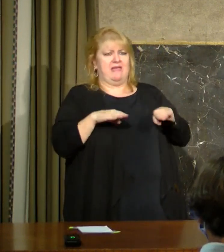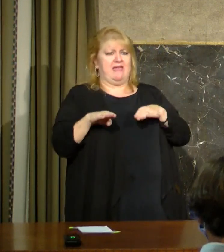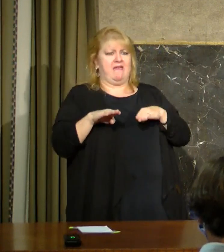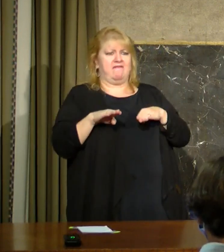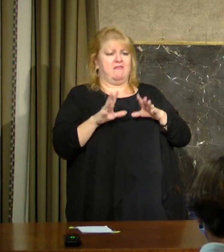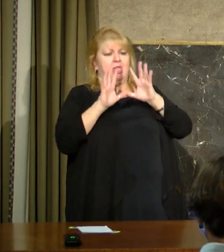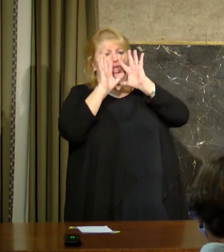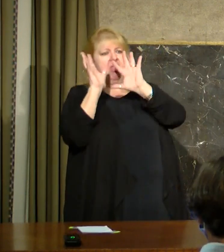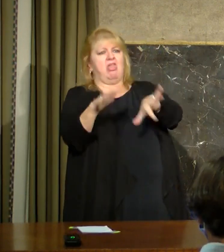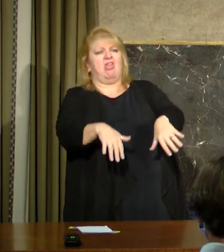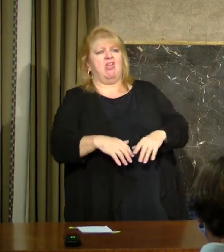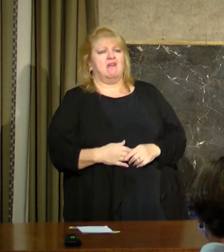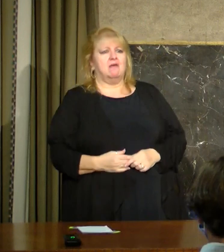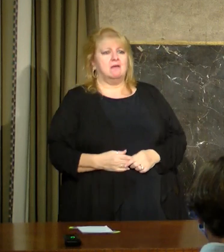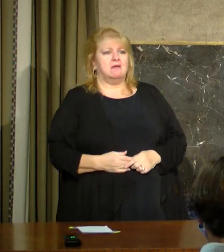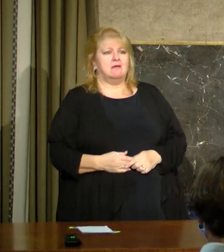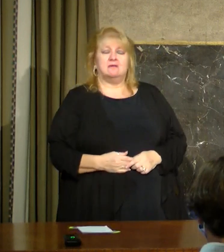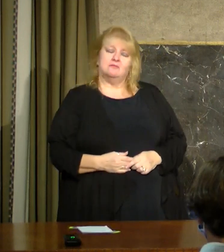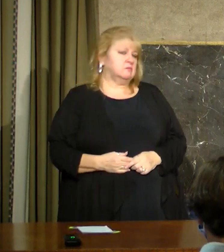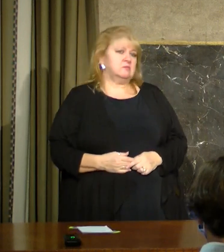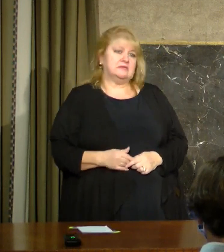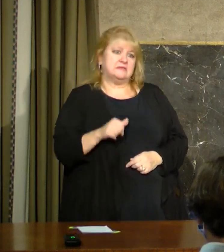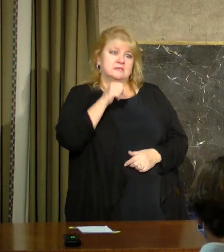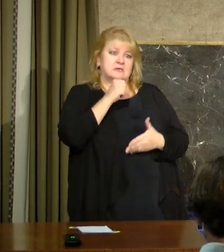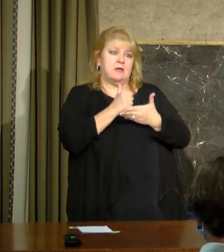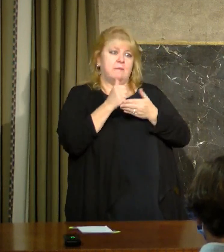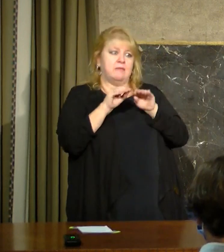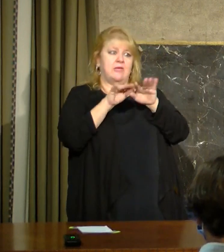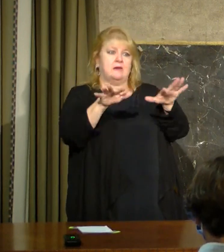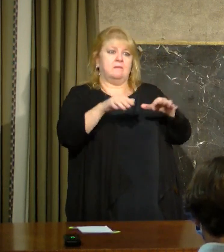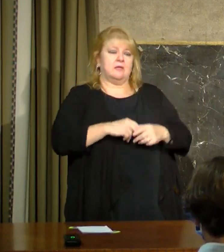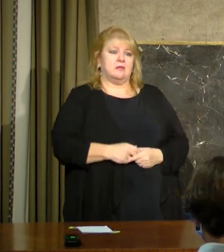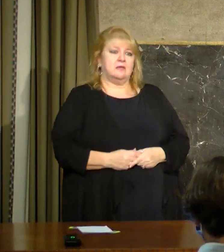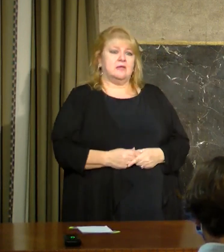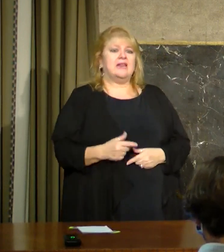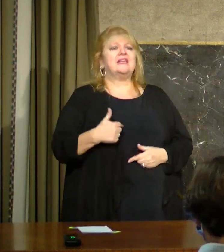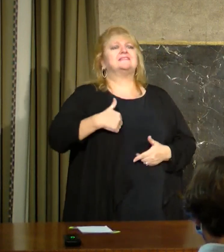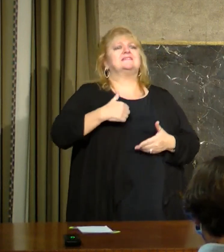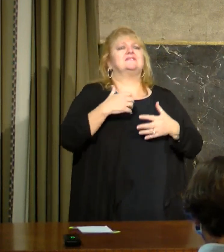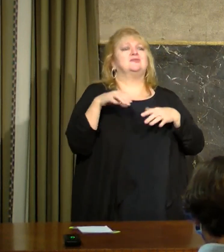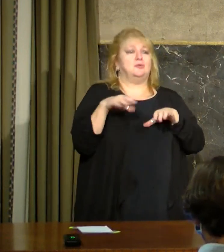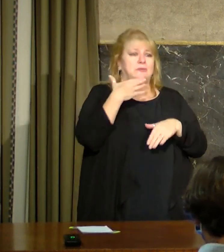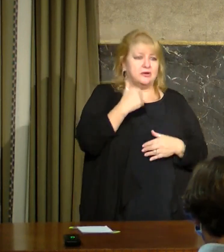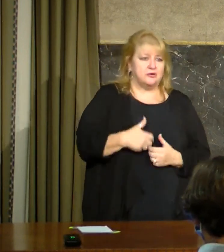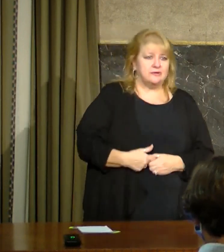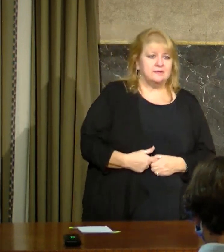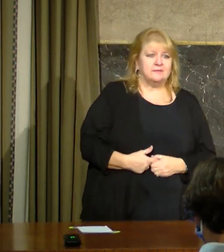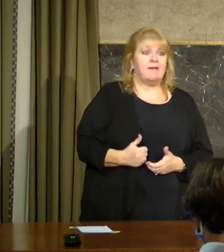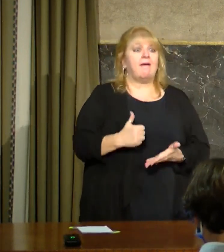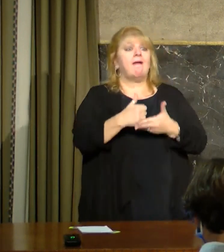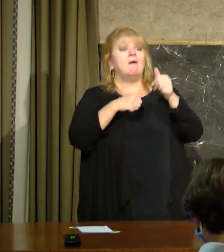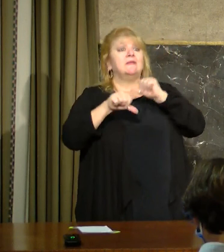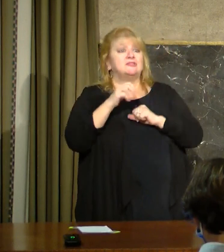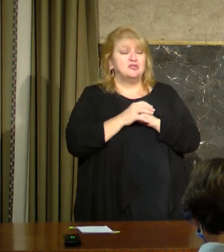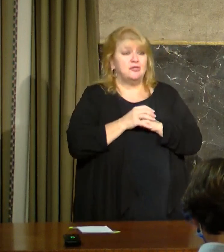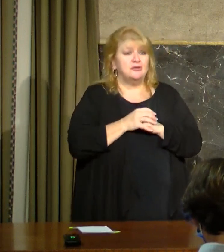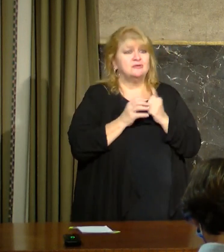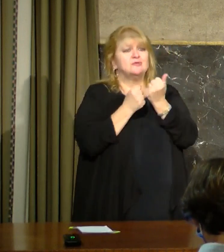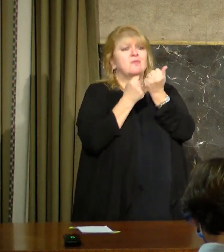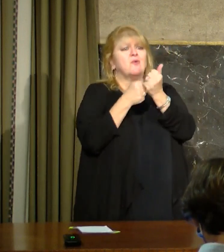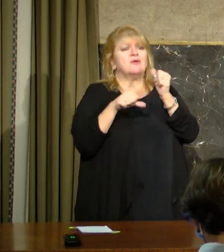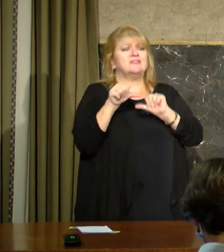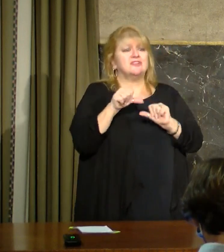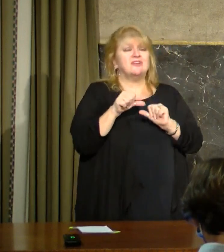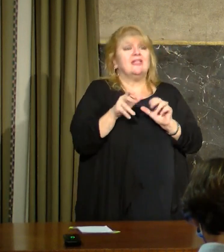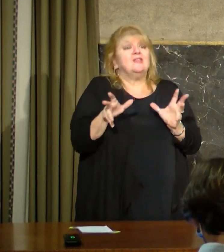So let's do better. Let's pray for one another. Let's lift one another up. Let's encourage one another. And let's